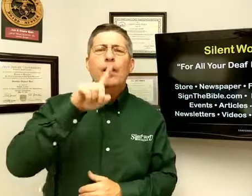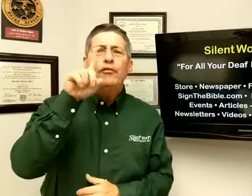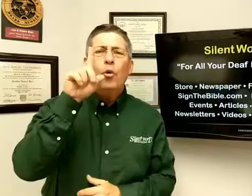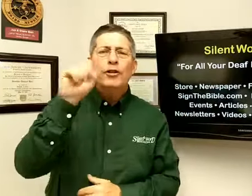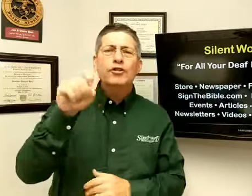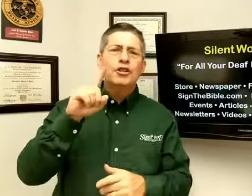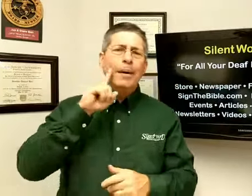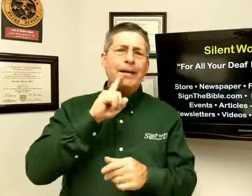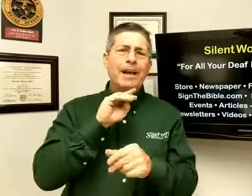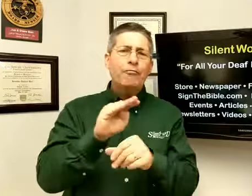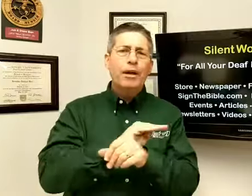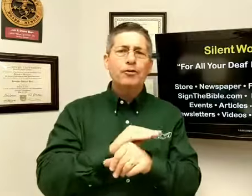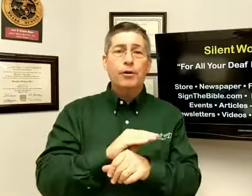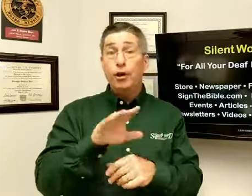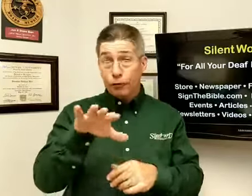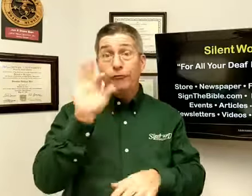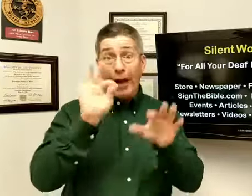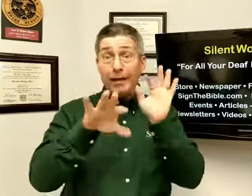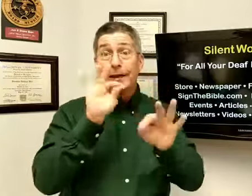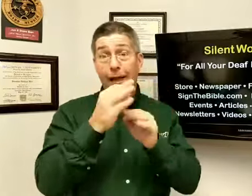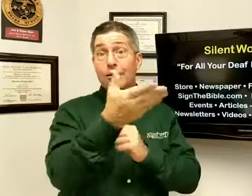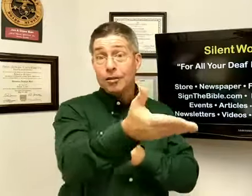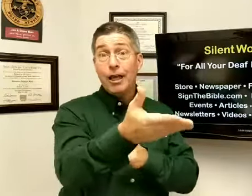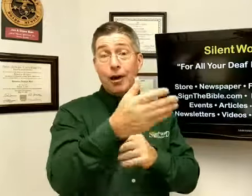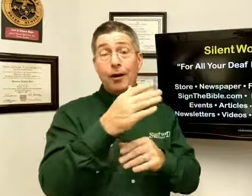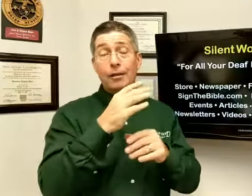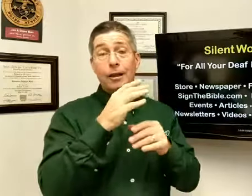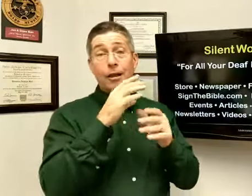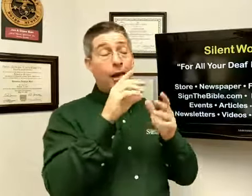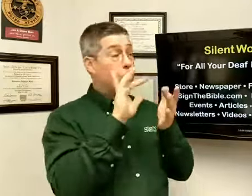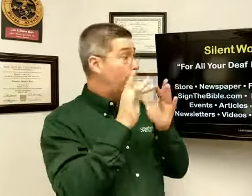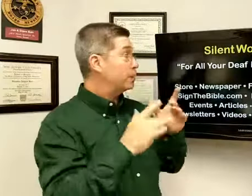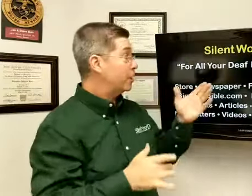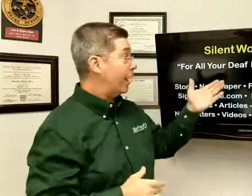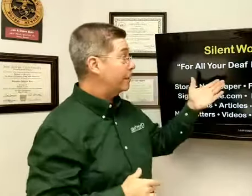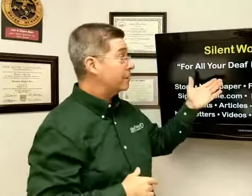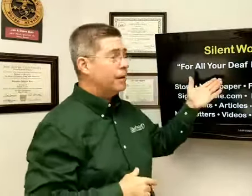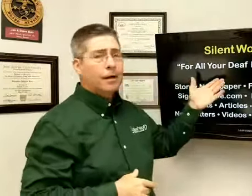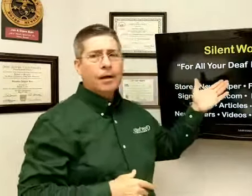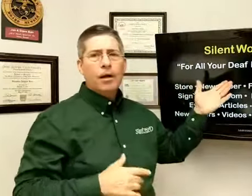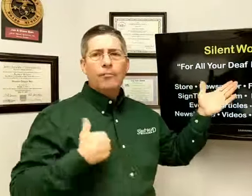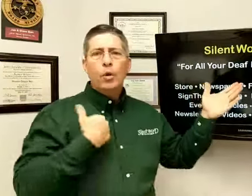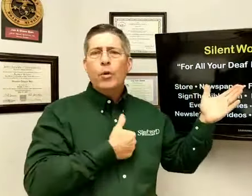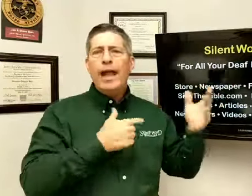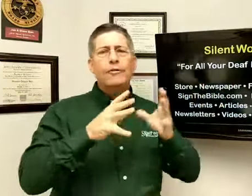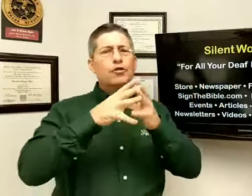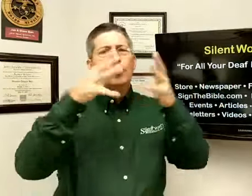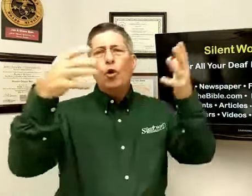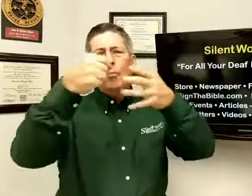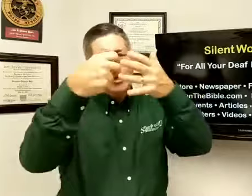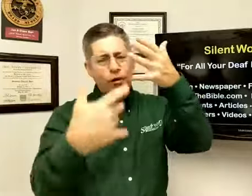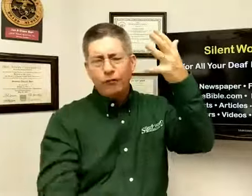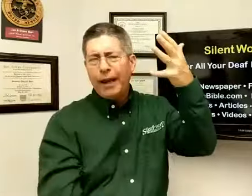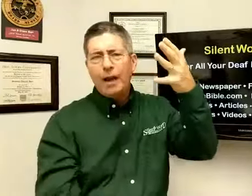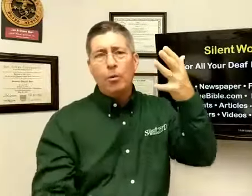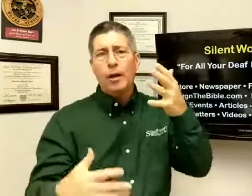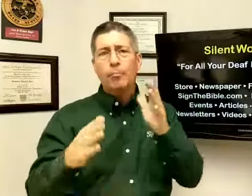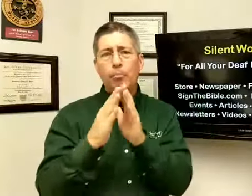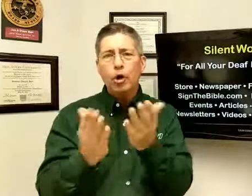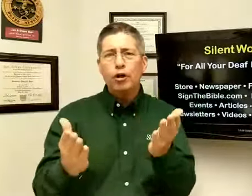have questions about deaf ministry. You'll find things there at the website. We have so much available in books